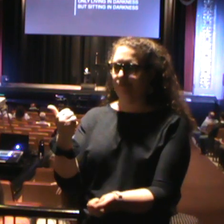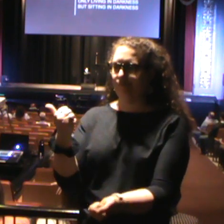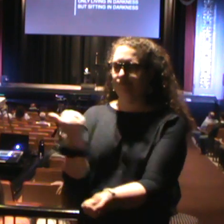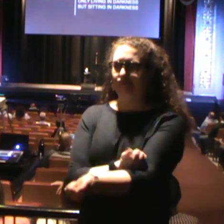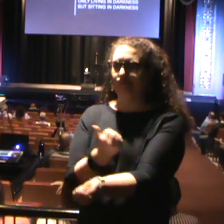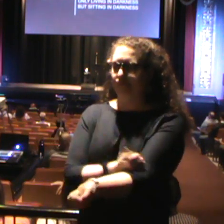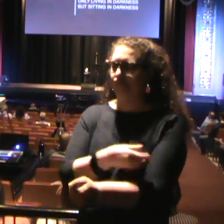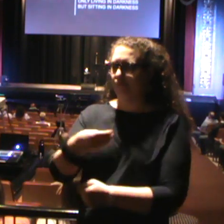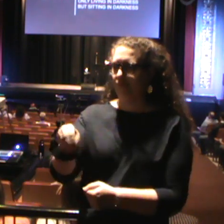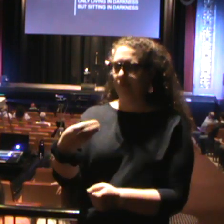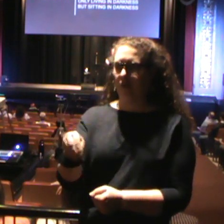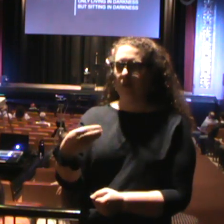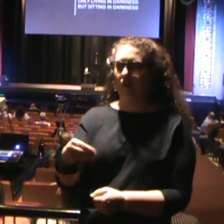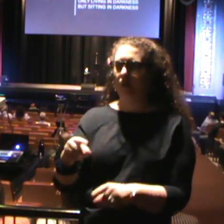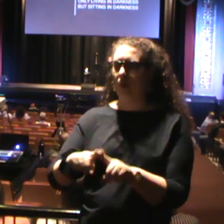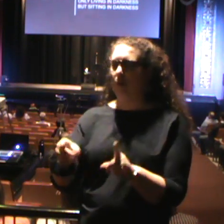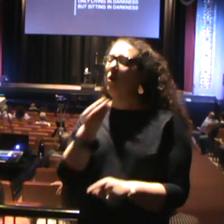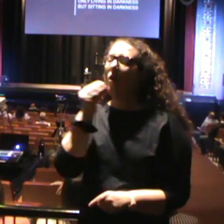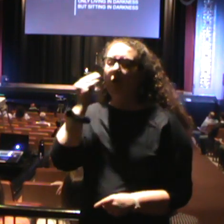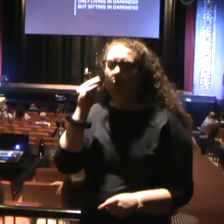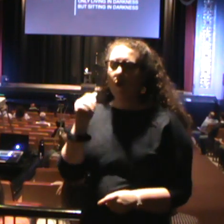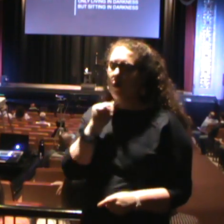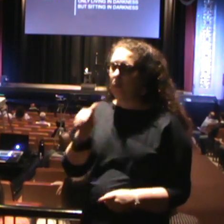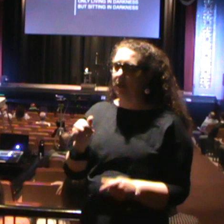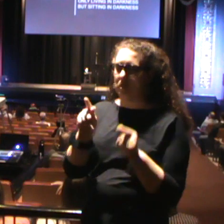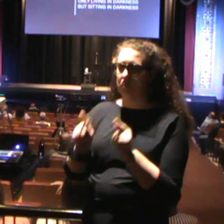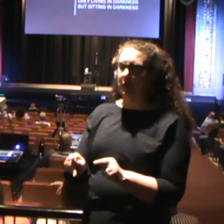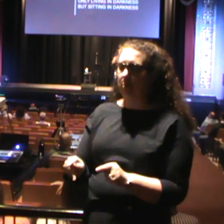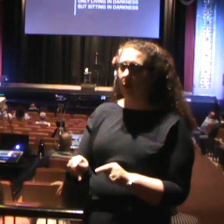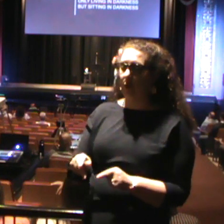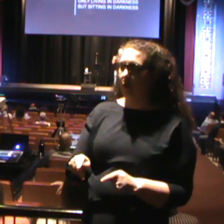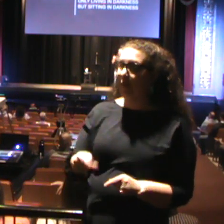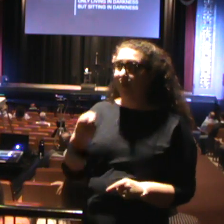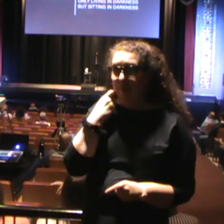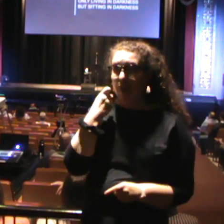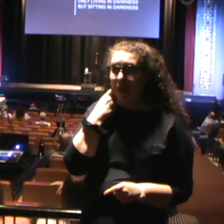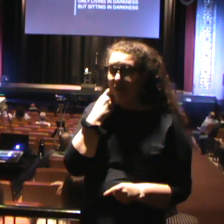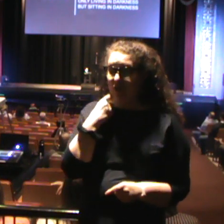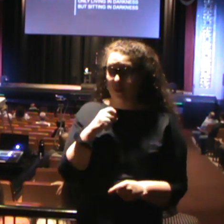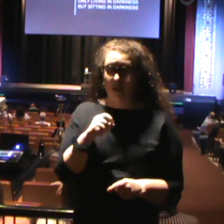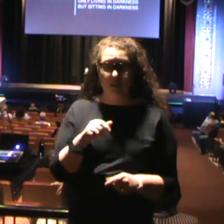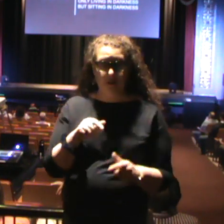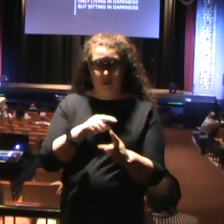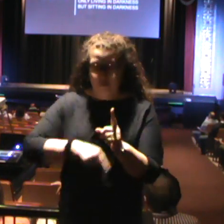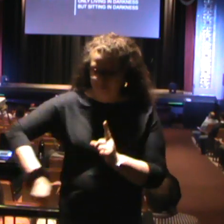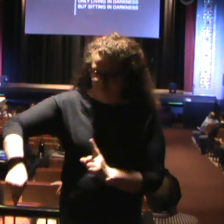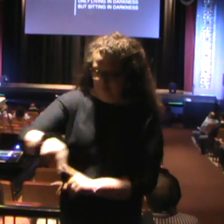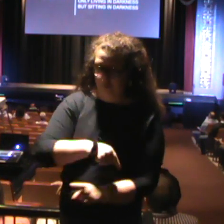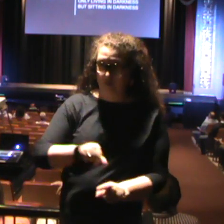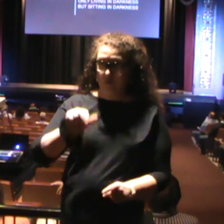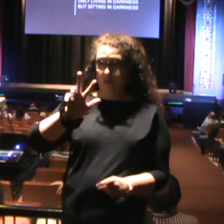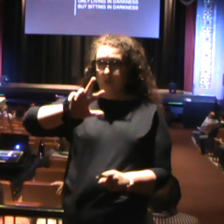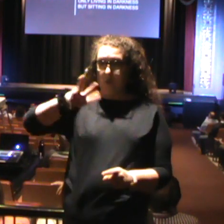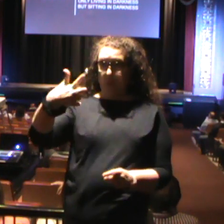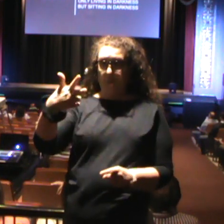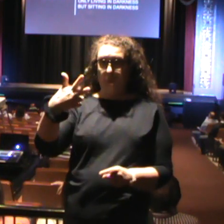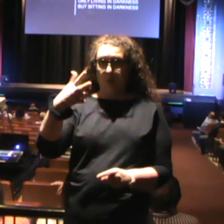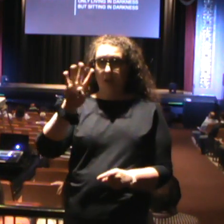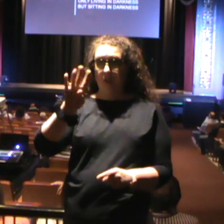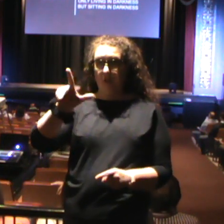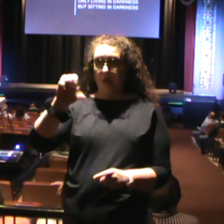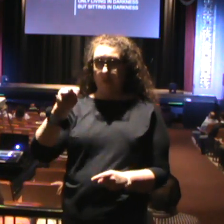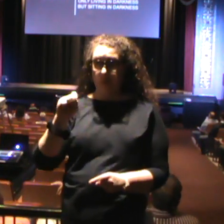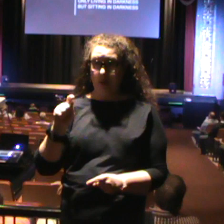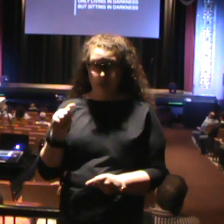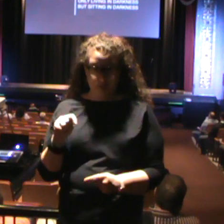without saying an unsheltered. As a matter of fact, there were 40 unsheltered people living within a three-block radius of this building, but we came here.